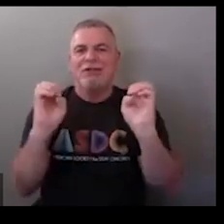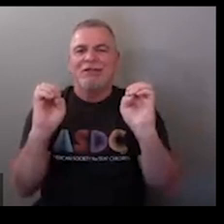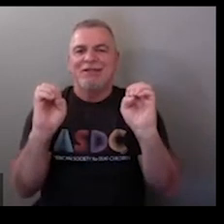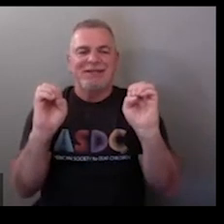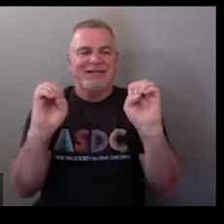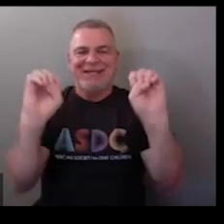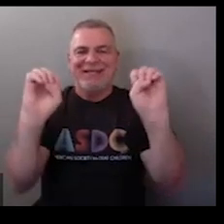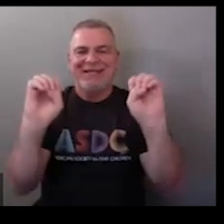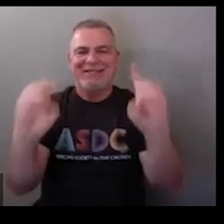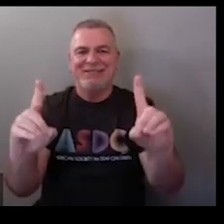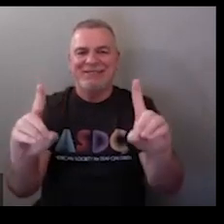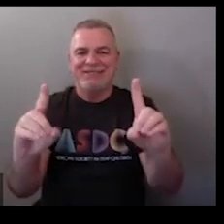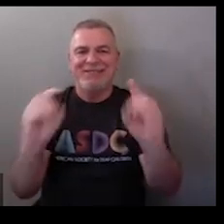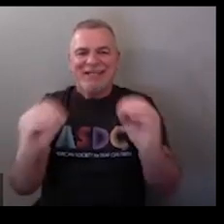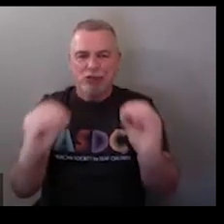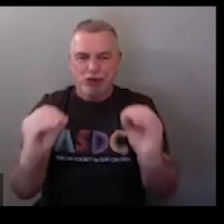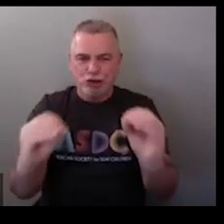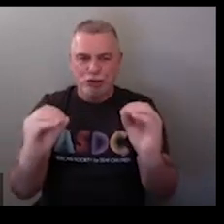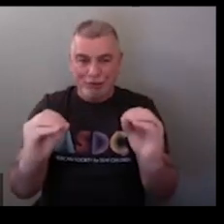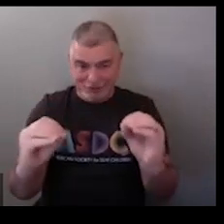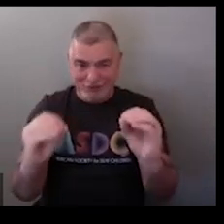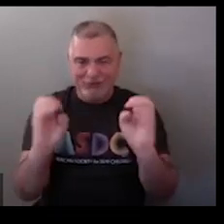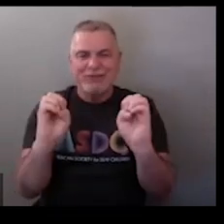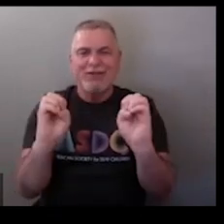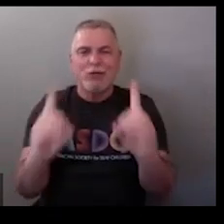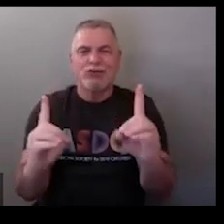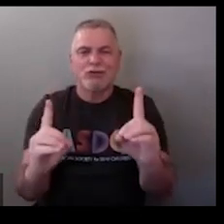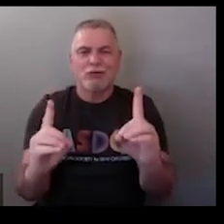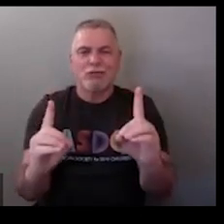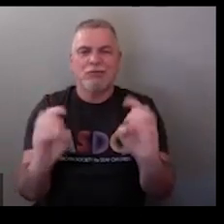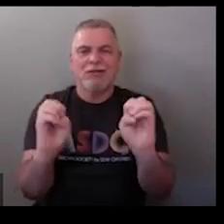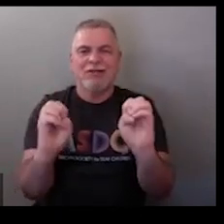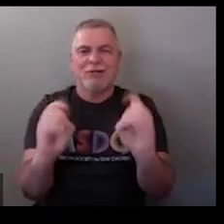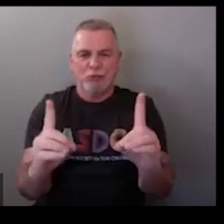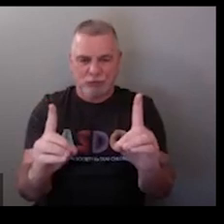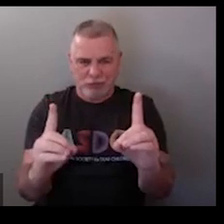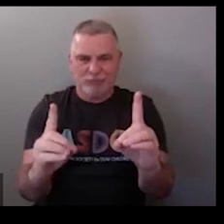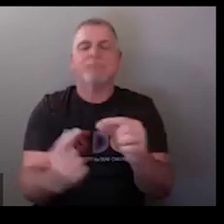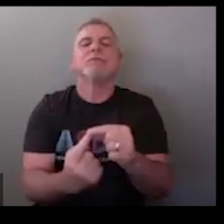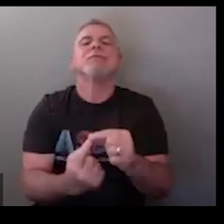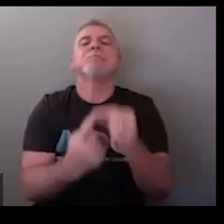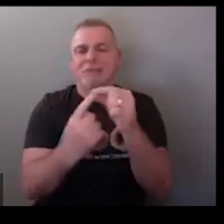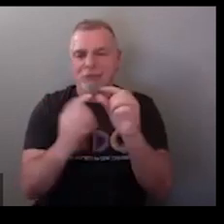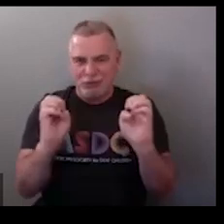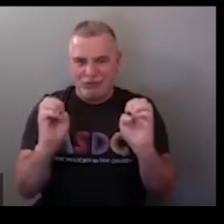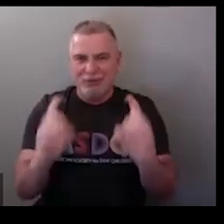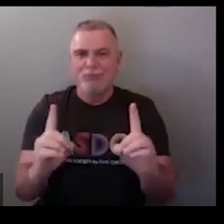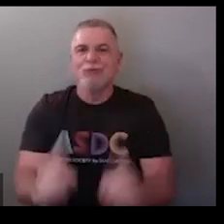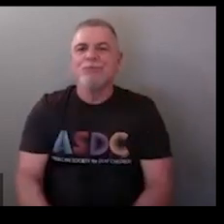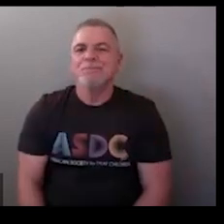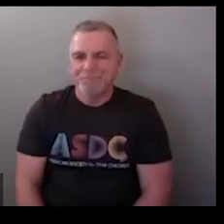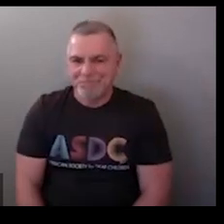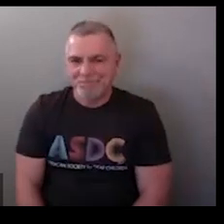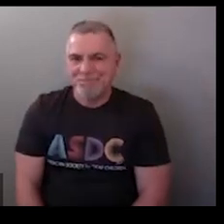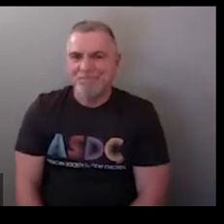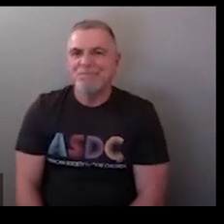it up and then E's out into D's same movement as teach only initialized with ED so special